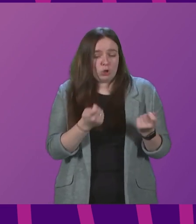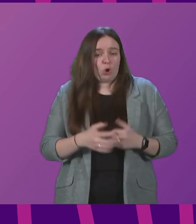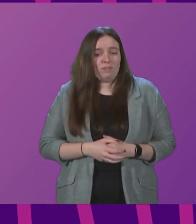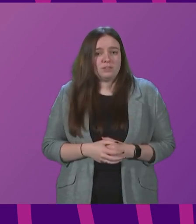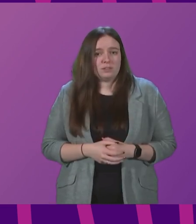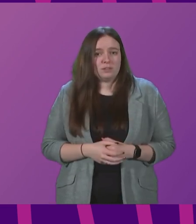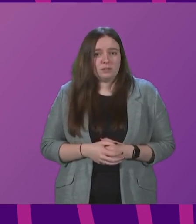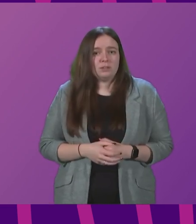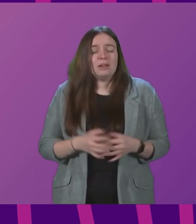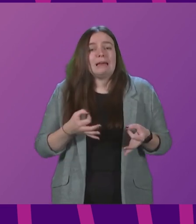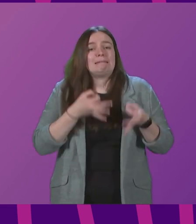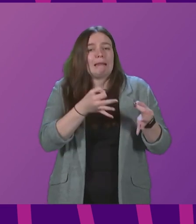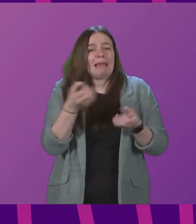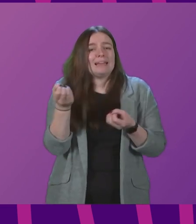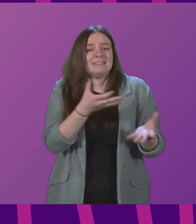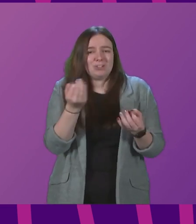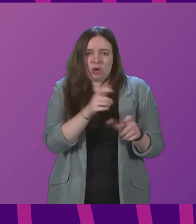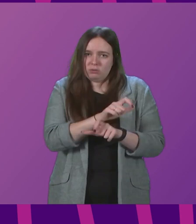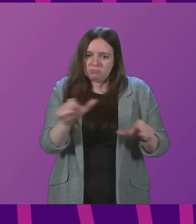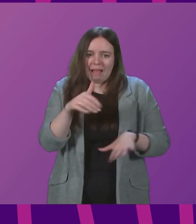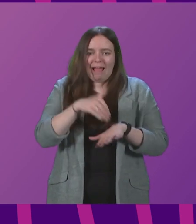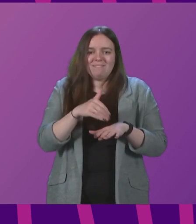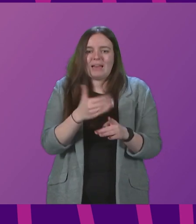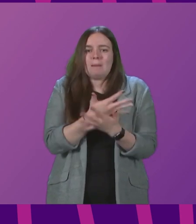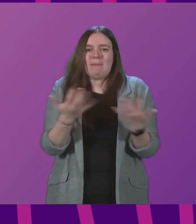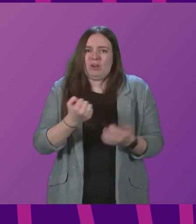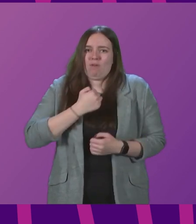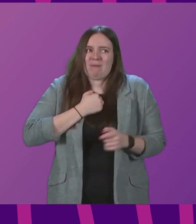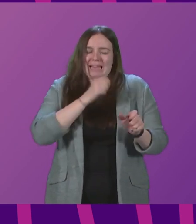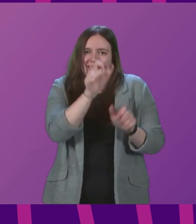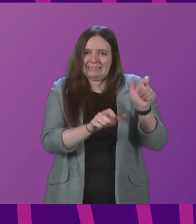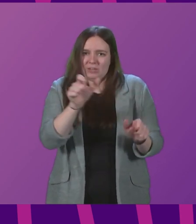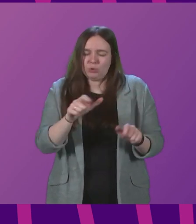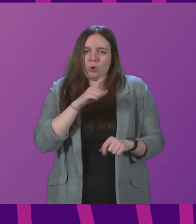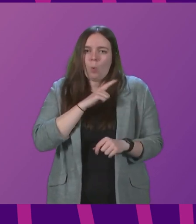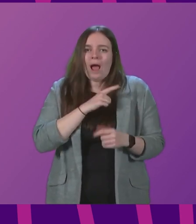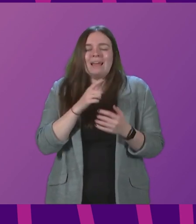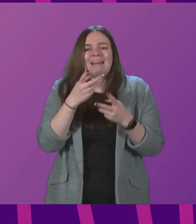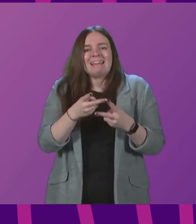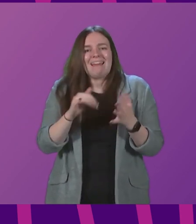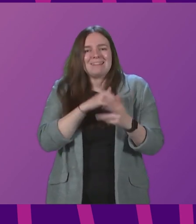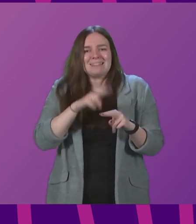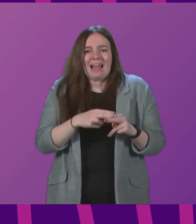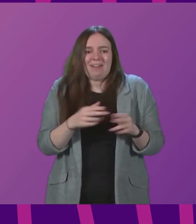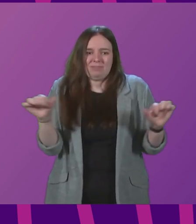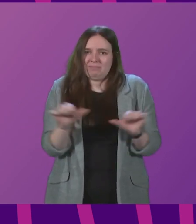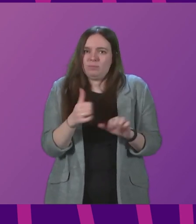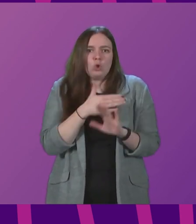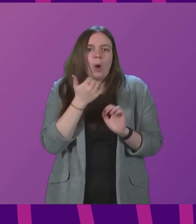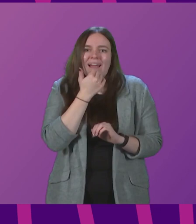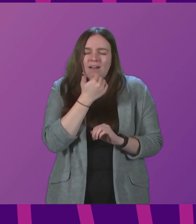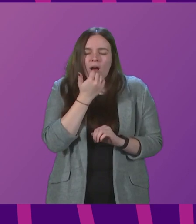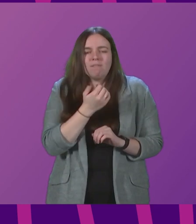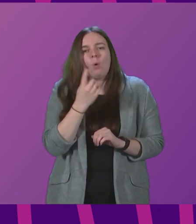Delayed discharge continues to affect many of my Lothian constituents due to care staff shortage. One 82-year-old